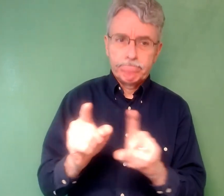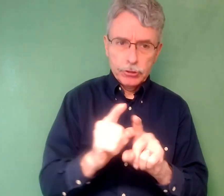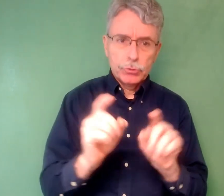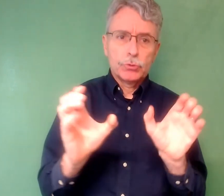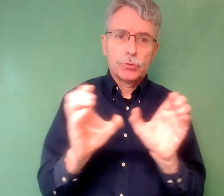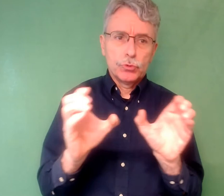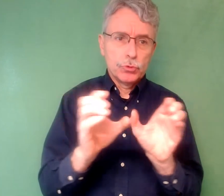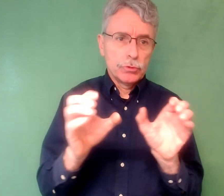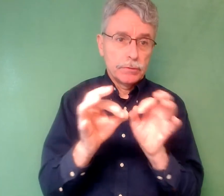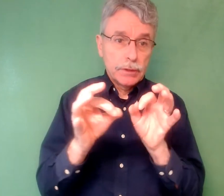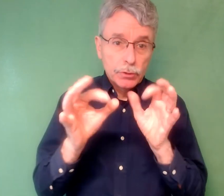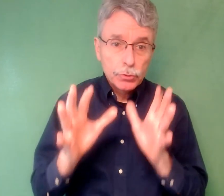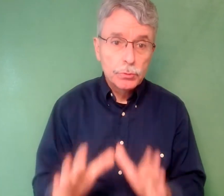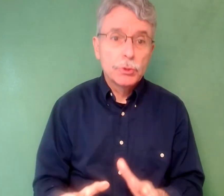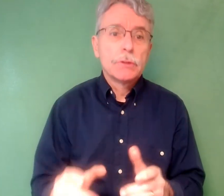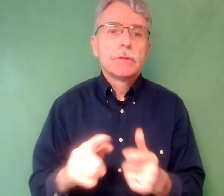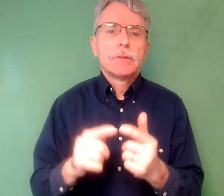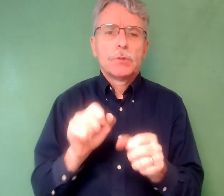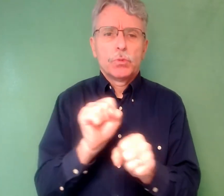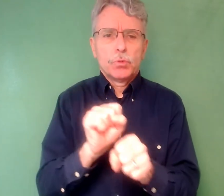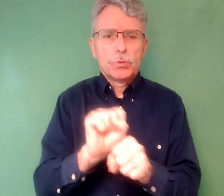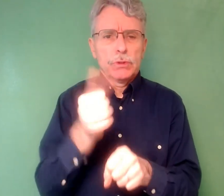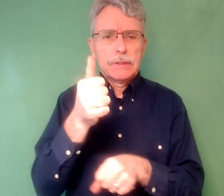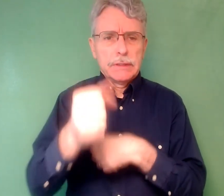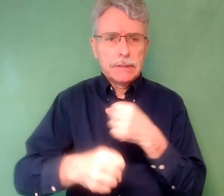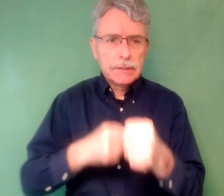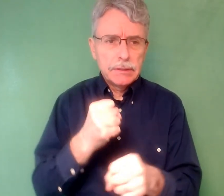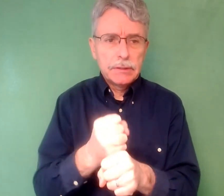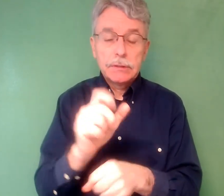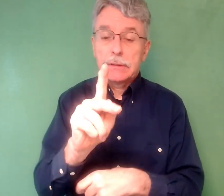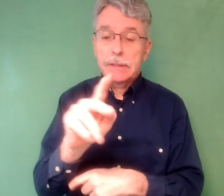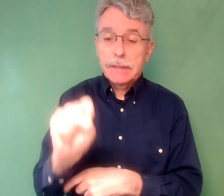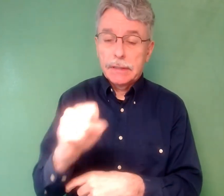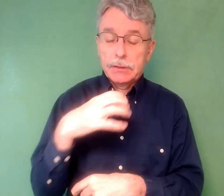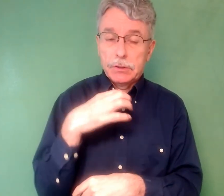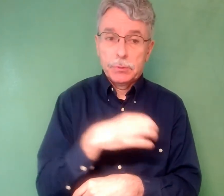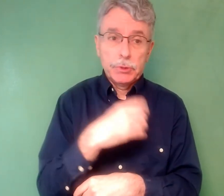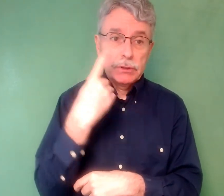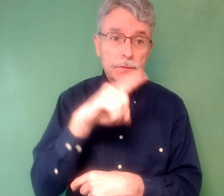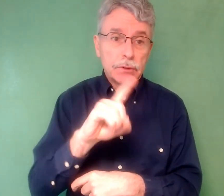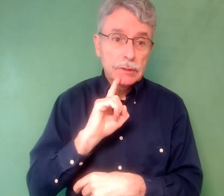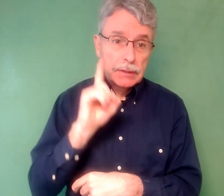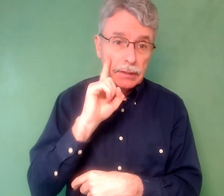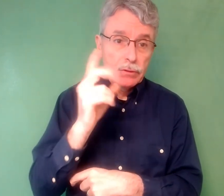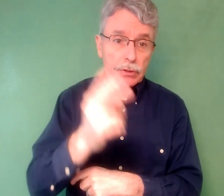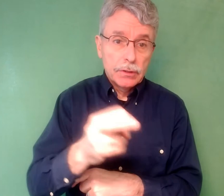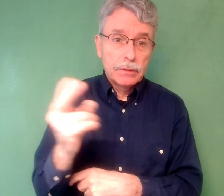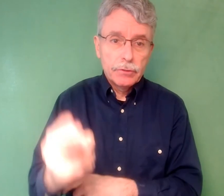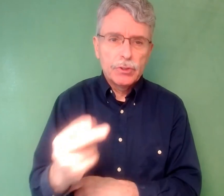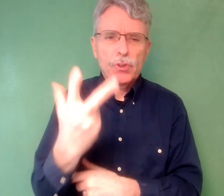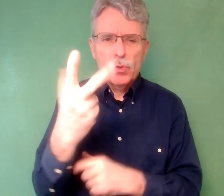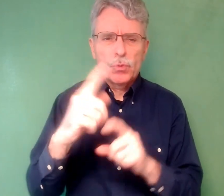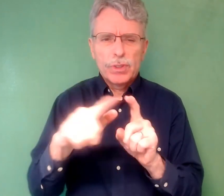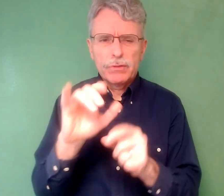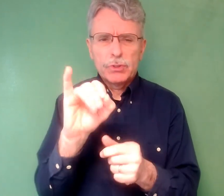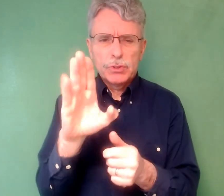Education and Deaf Studies Program. He also served as an Interpreter for the Southeast Texas Deaf and Hard of Hearing Community